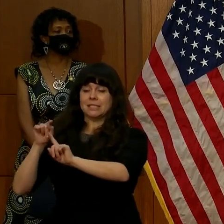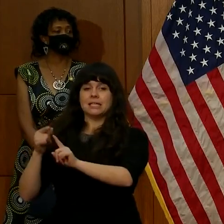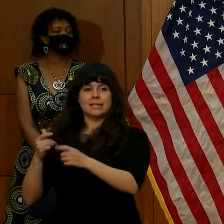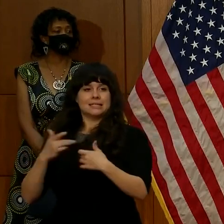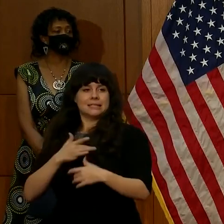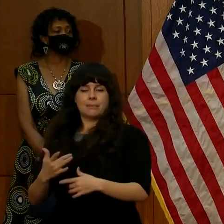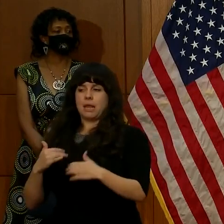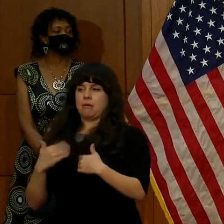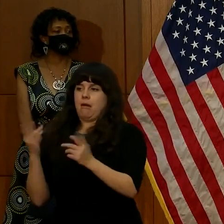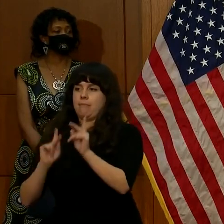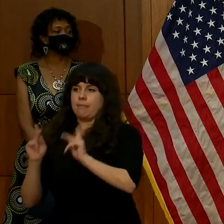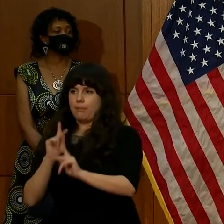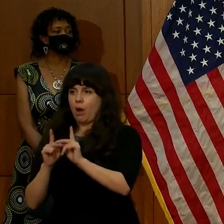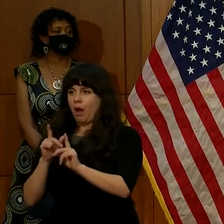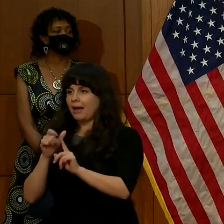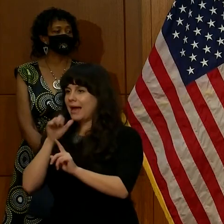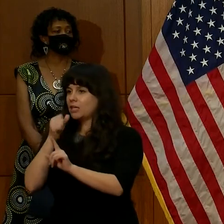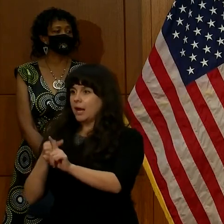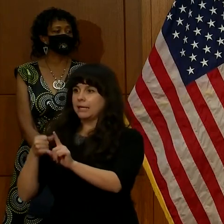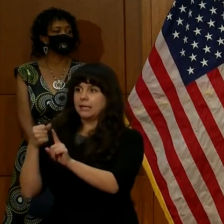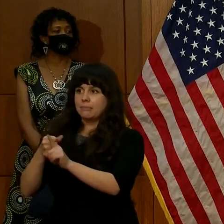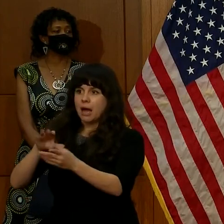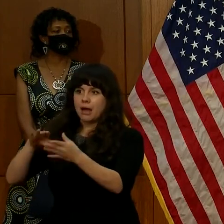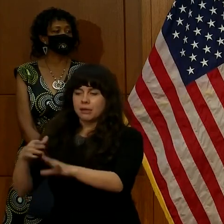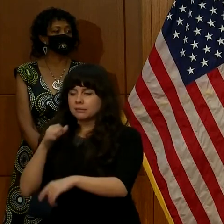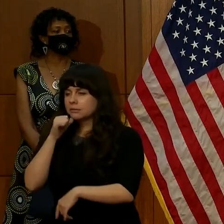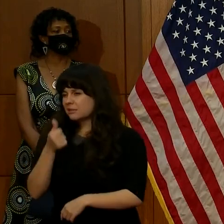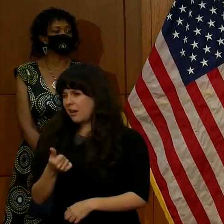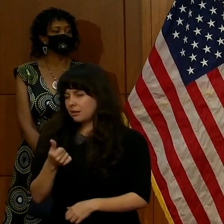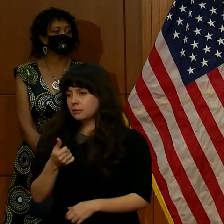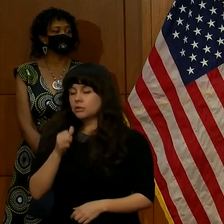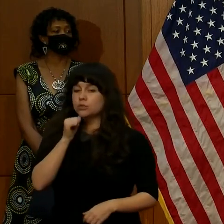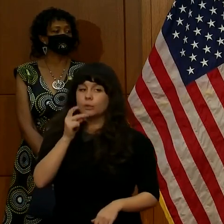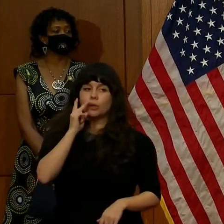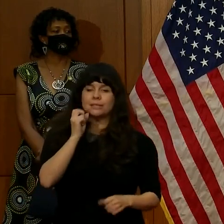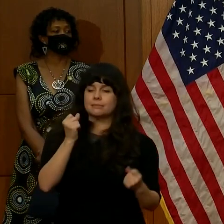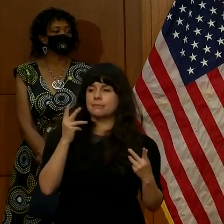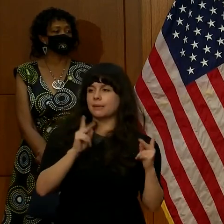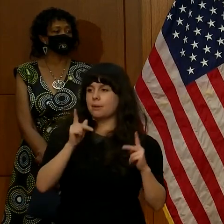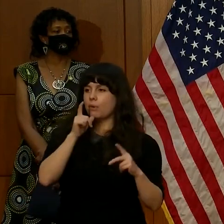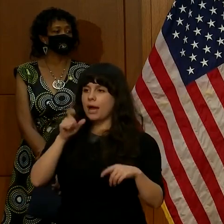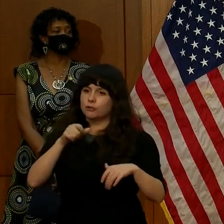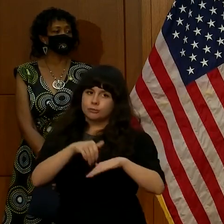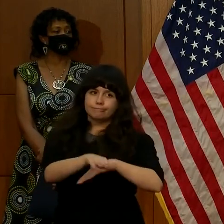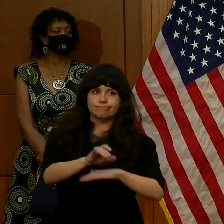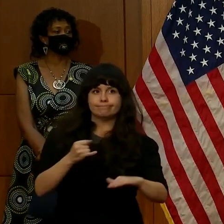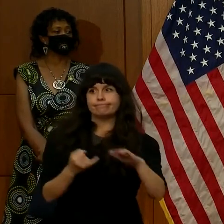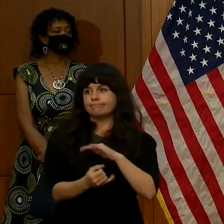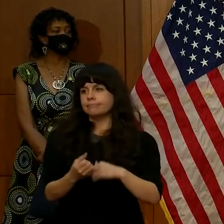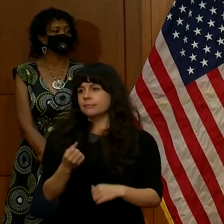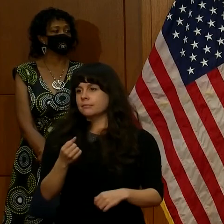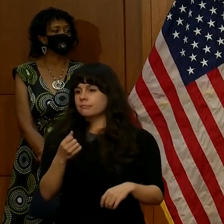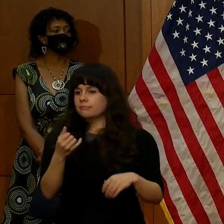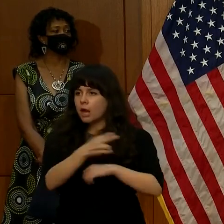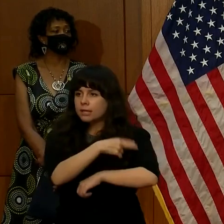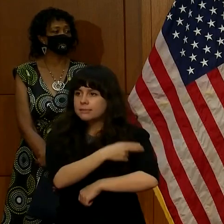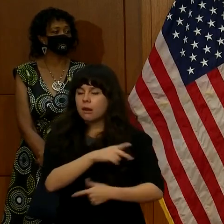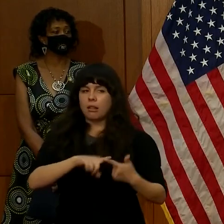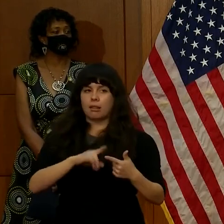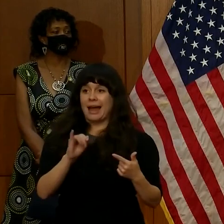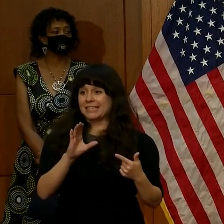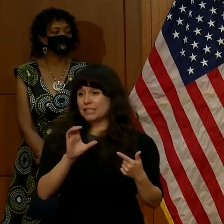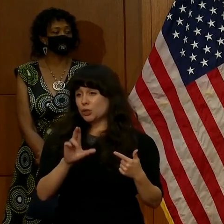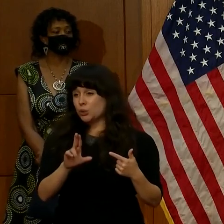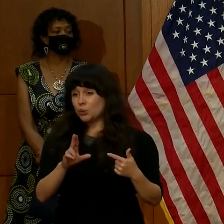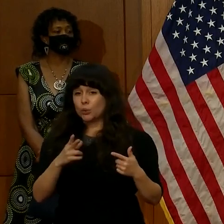as significantly. And so we're not seeing as many hospitalizations, certainly not seeing as many people in the ICU and in